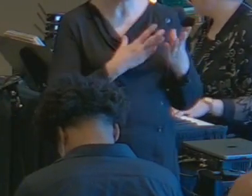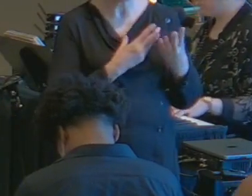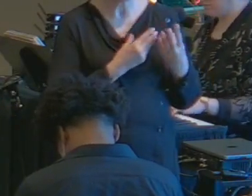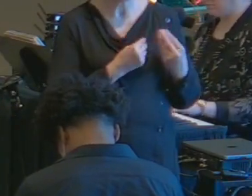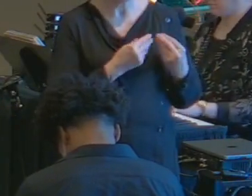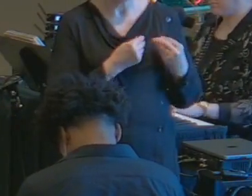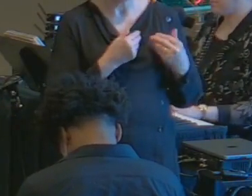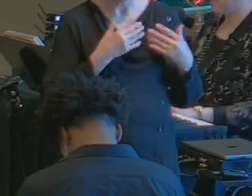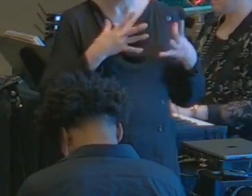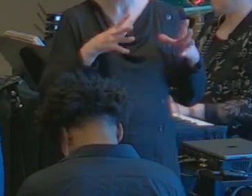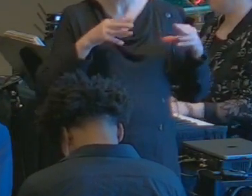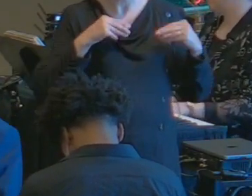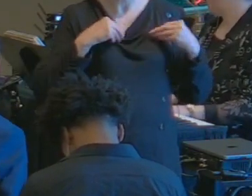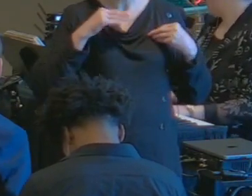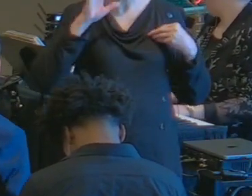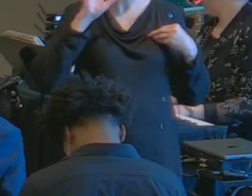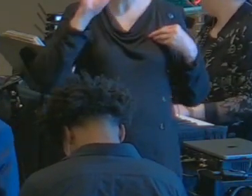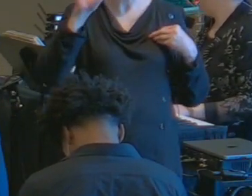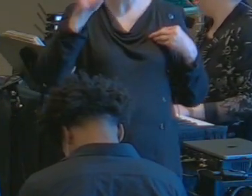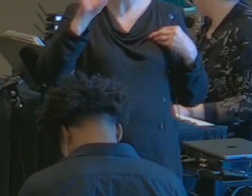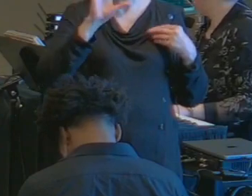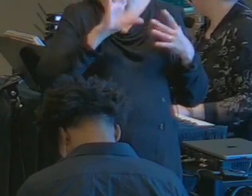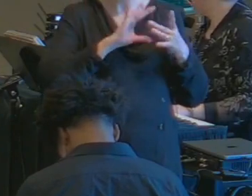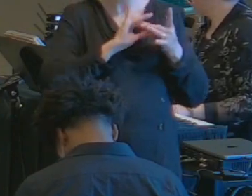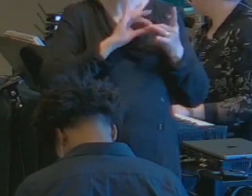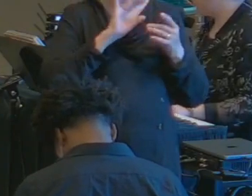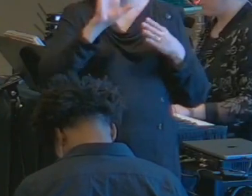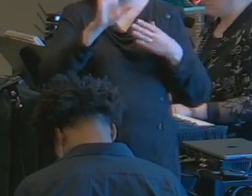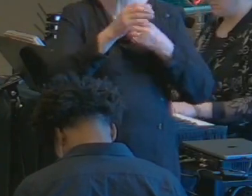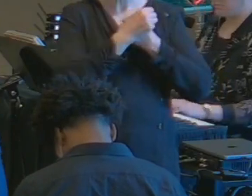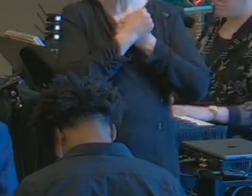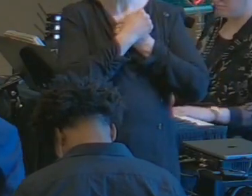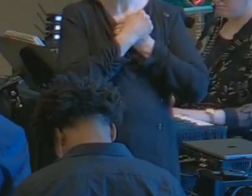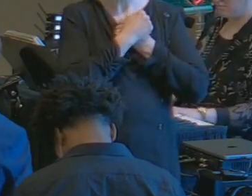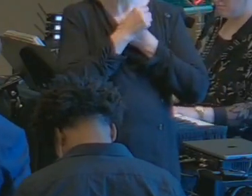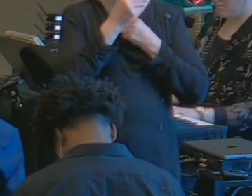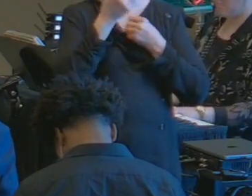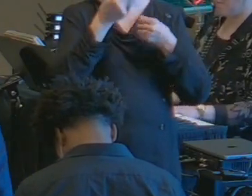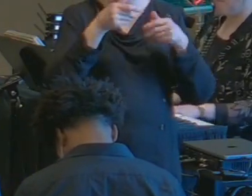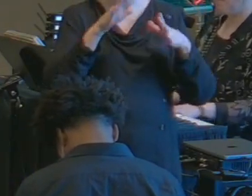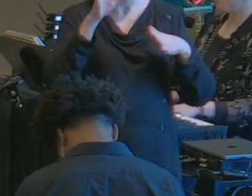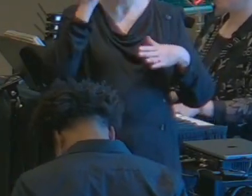come on let's respond to him right now put away